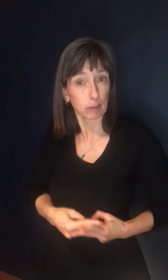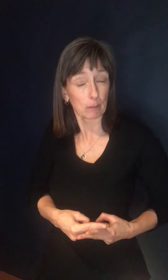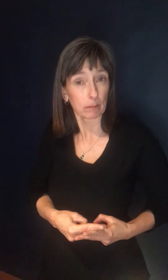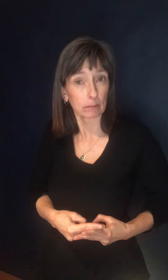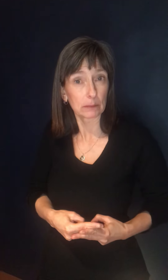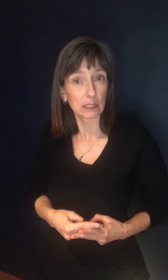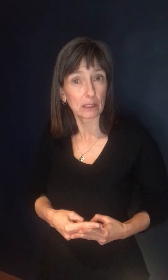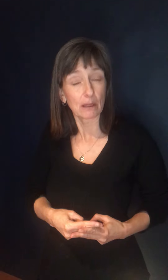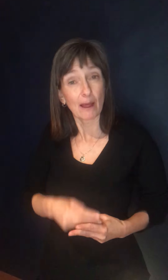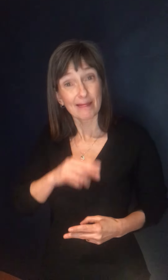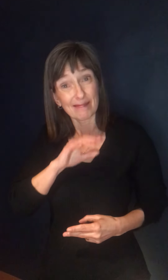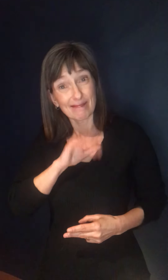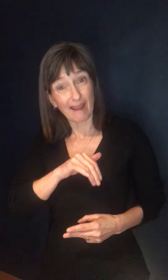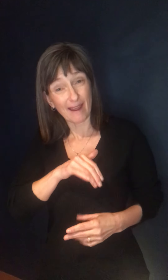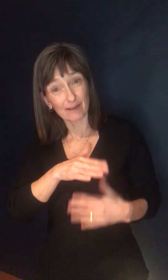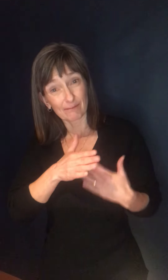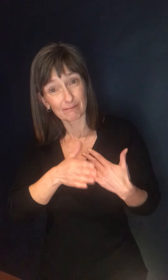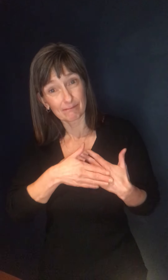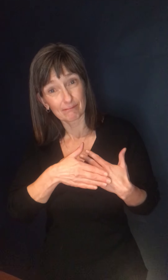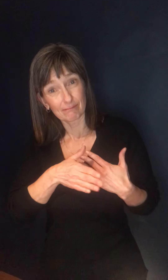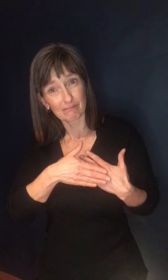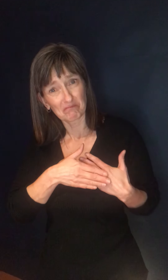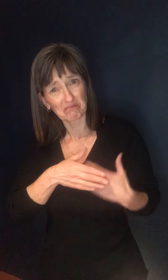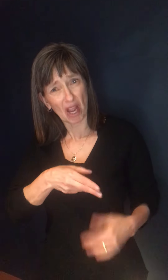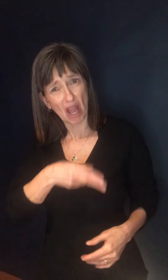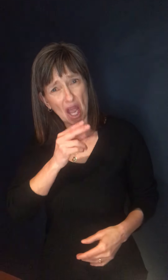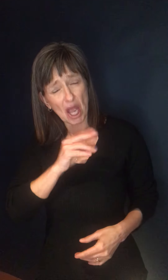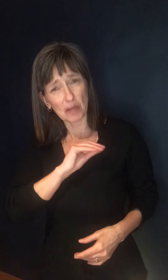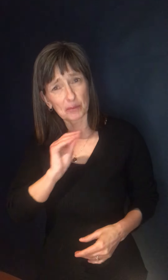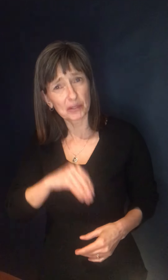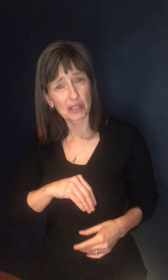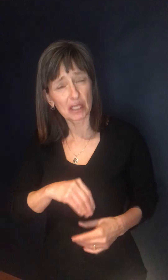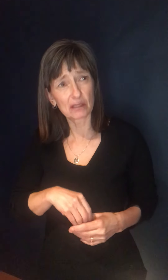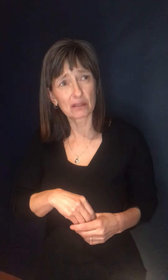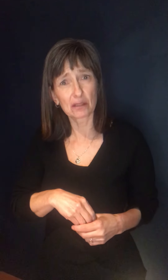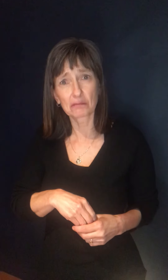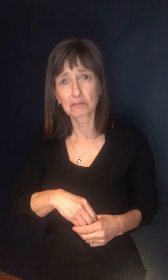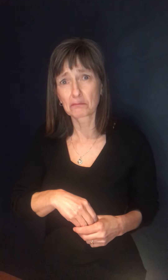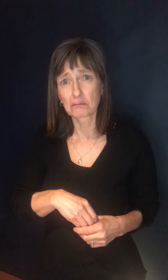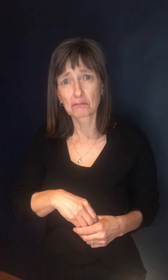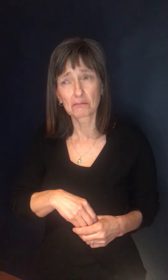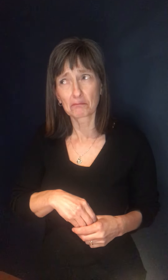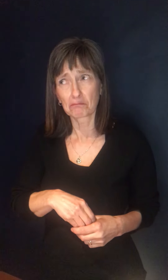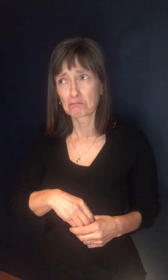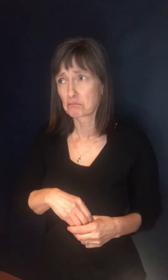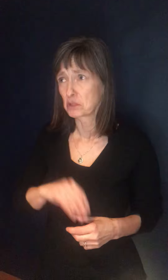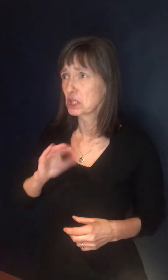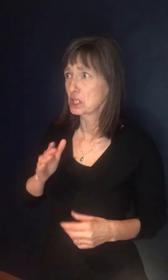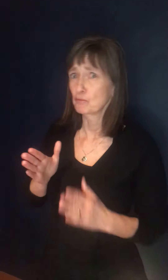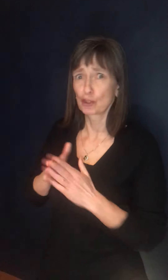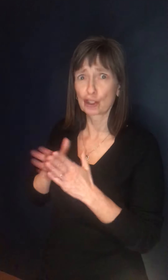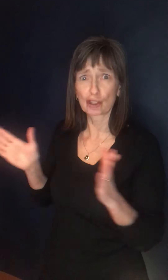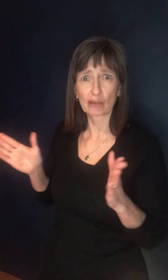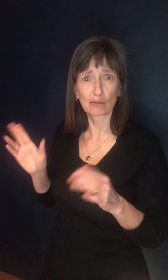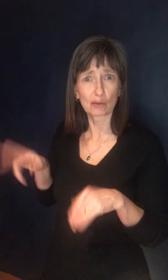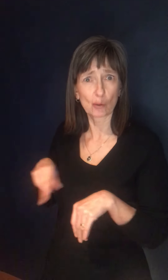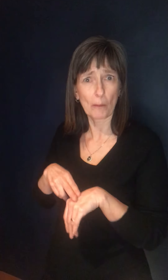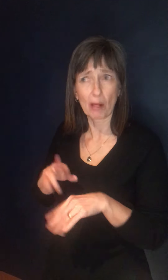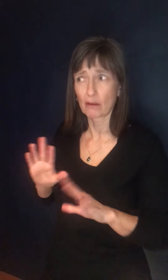signal that certainly we're not seeing that in a higher, uh, at a higher rate than what we would expect to see in the general population. And so there